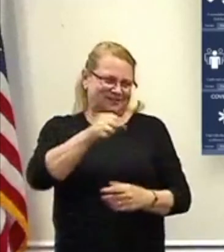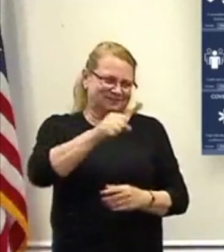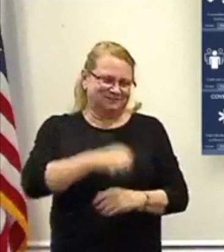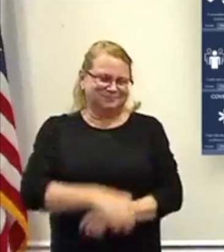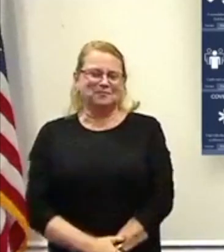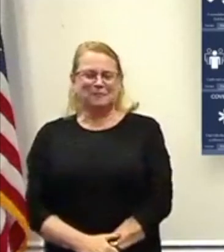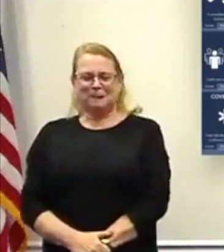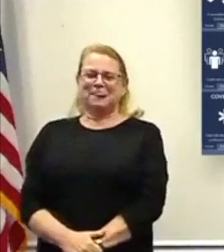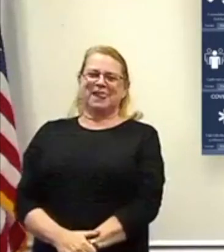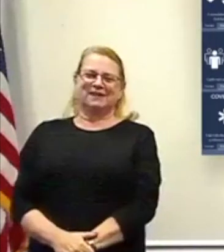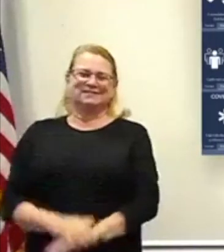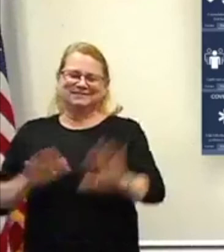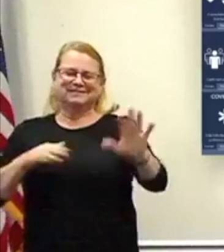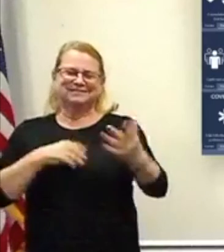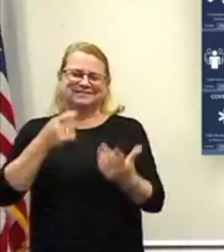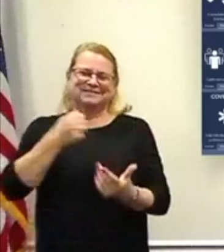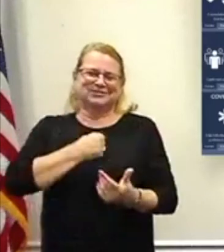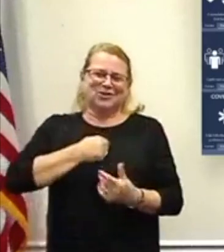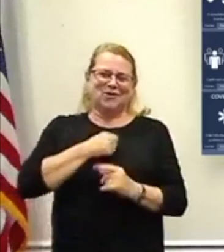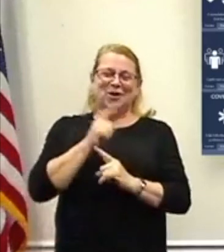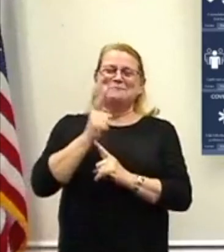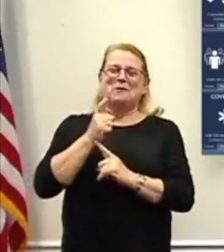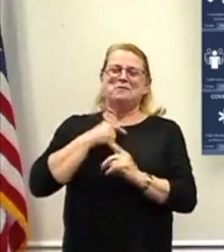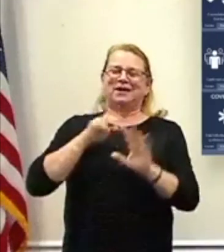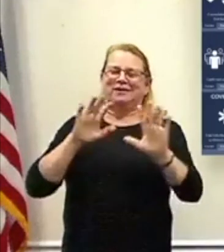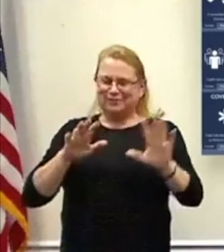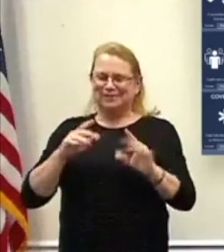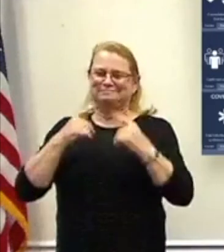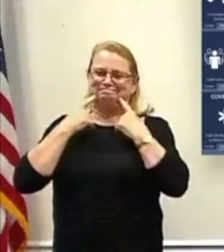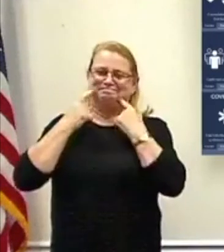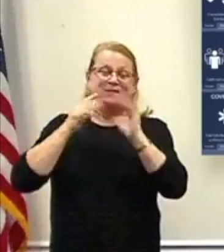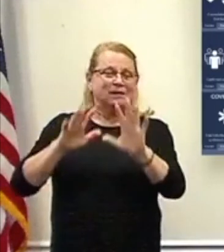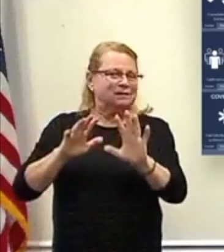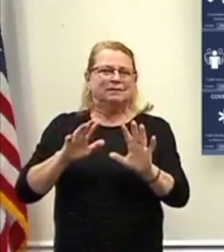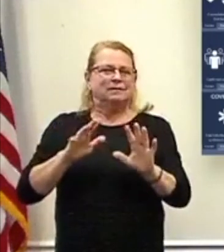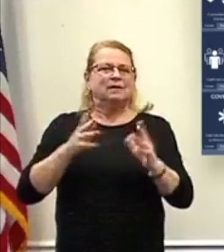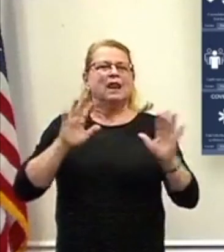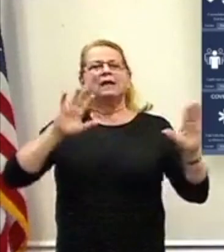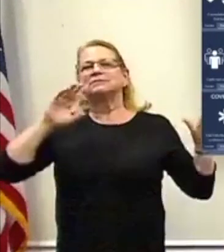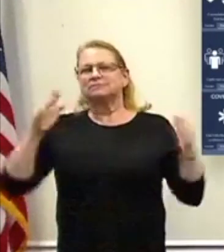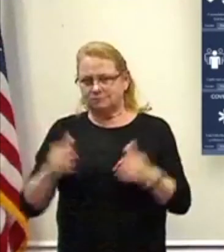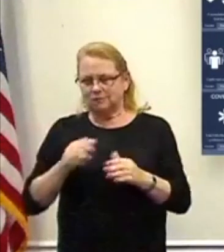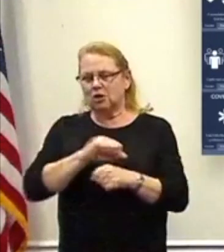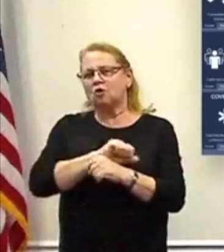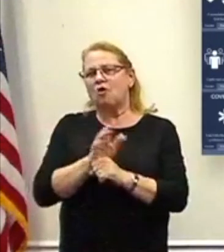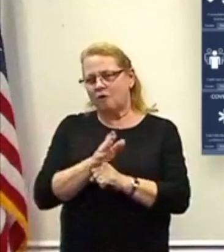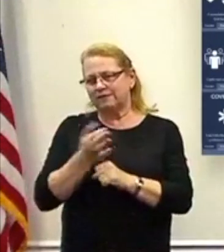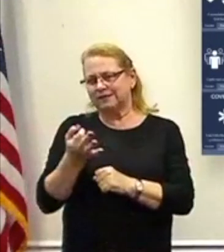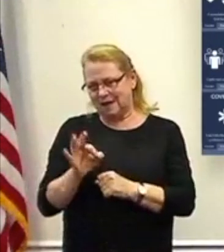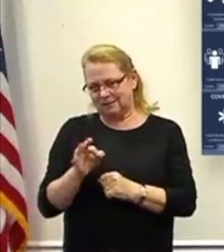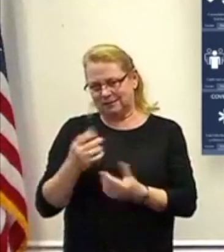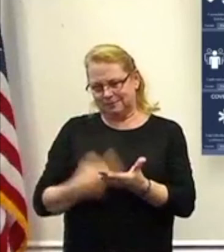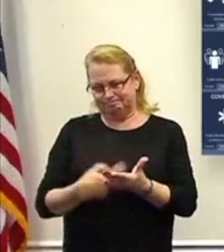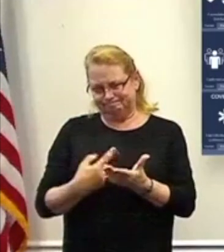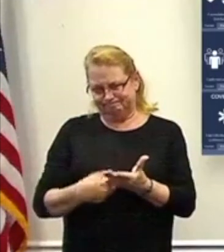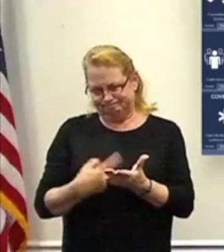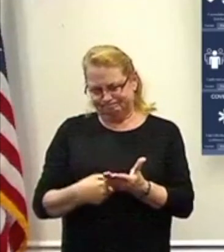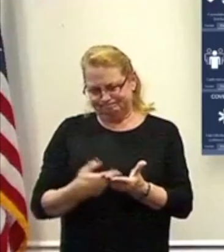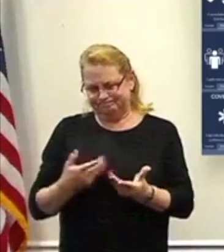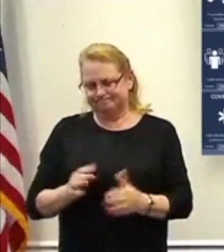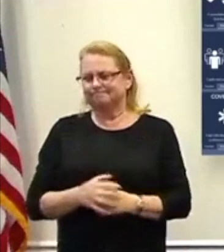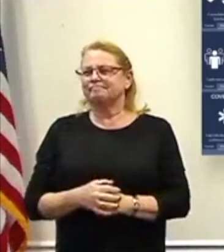Sorry. Moment of downtime. So, let's talk a little bit about where we are with COVID-19. We have